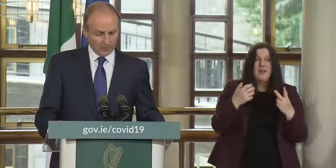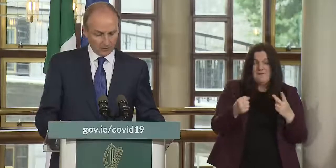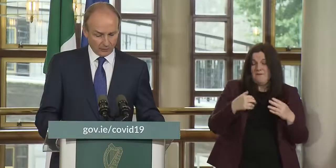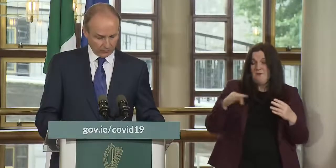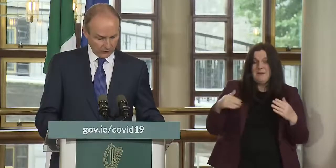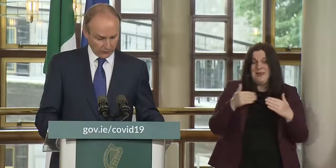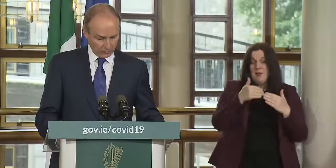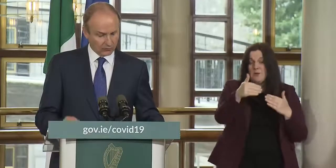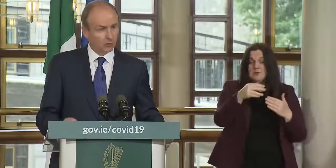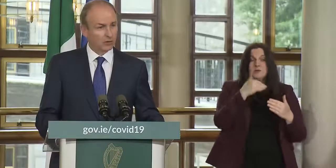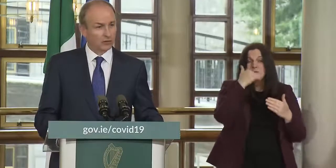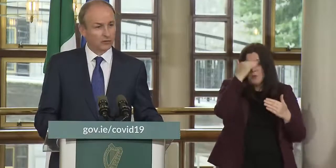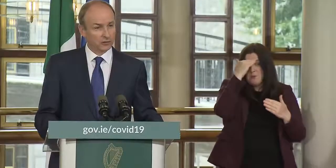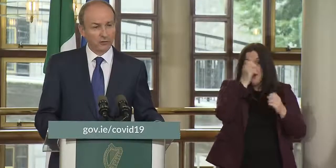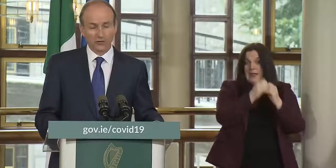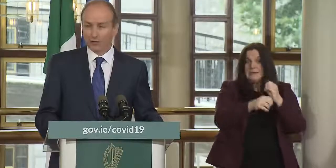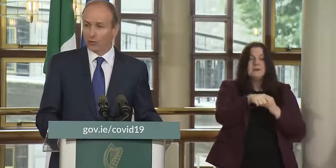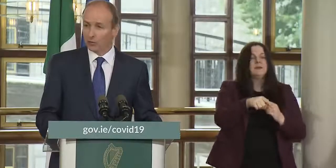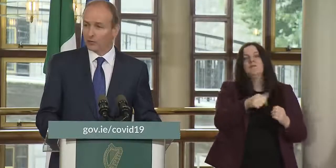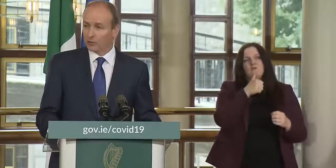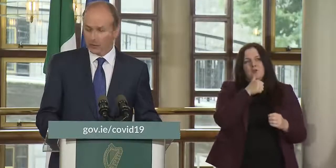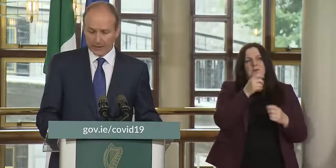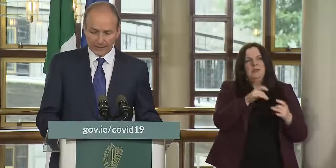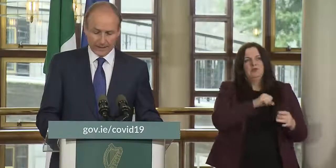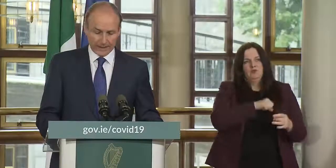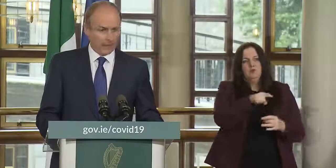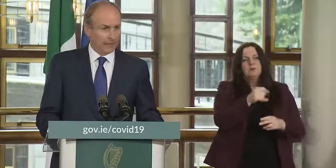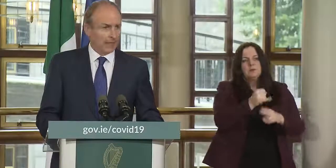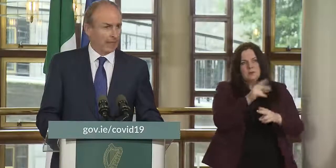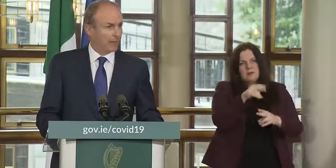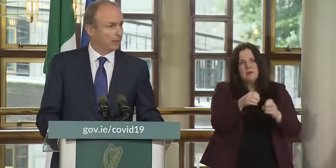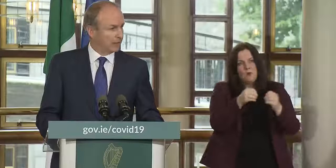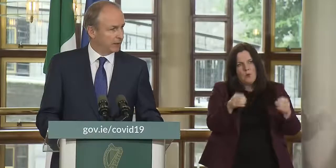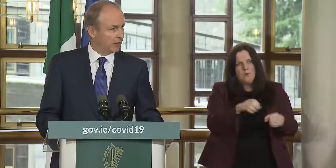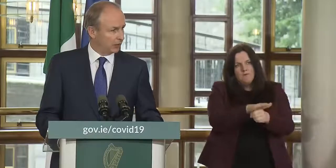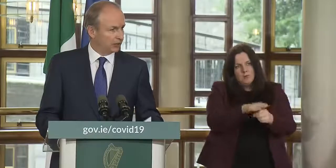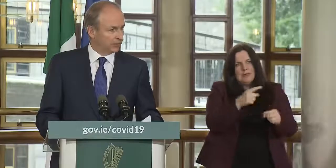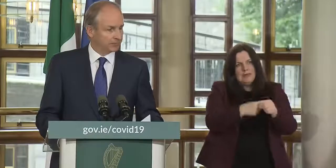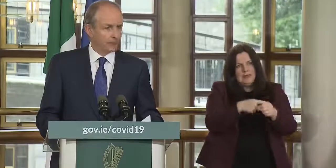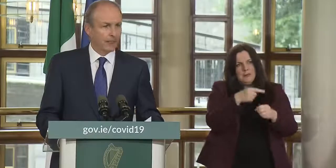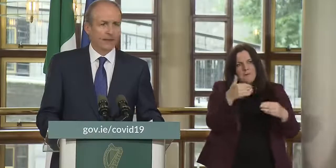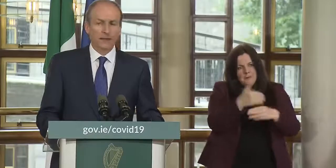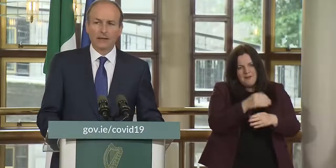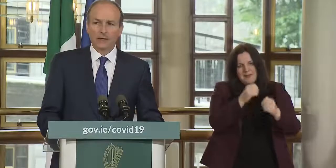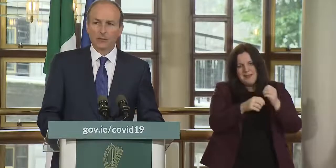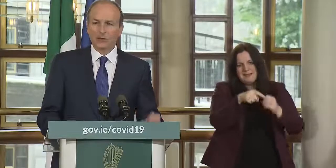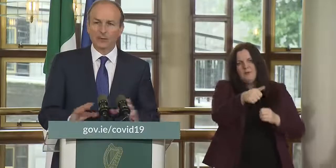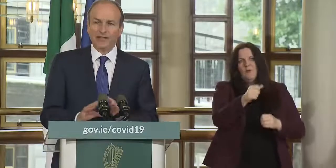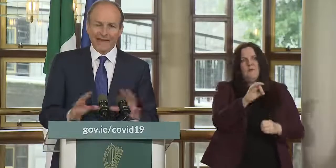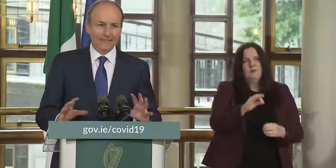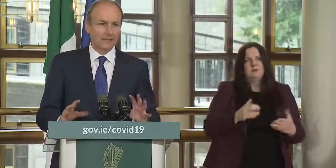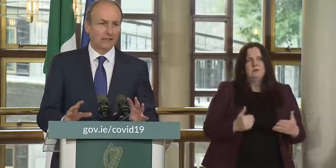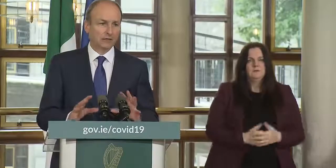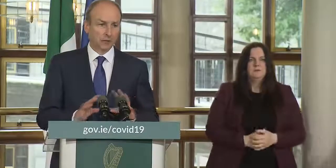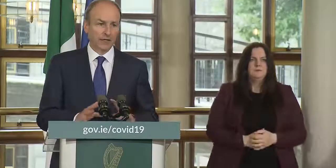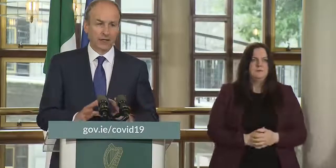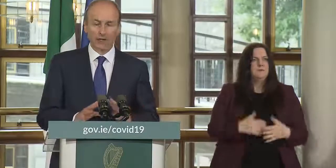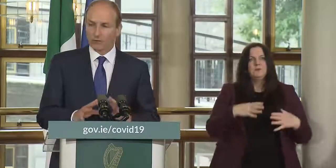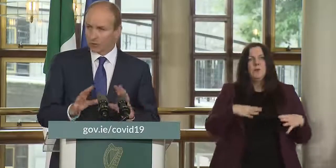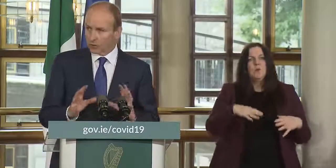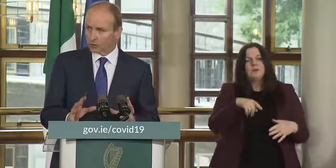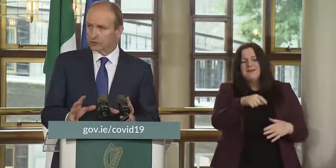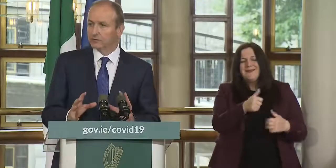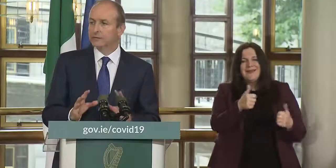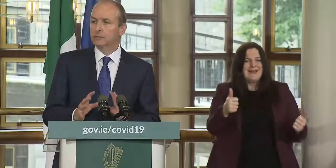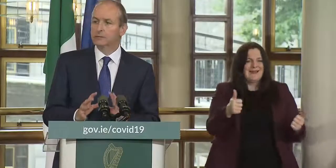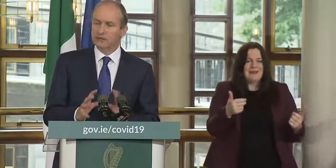is first of all to ensure that our schools can open fully by the end of august and we don't want any undermining